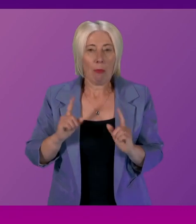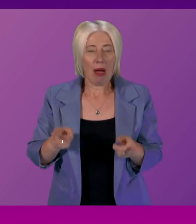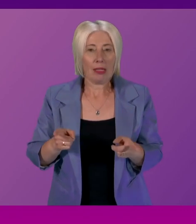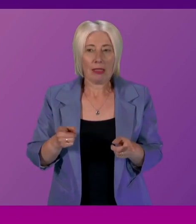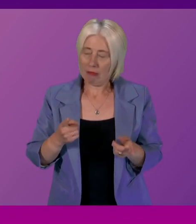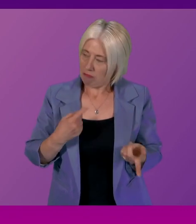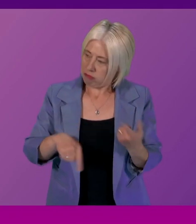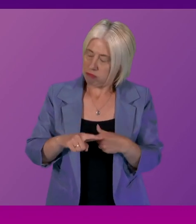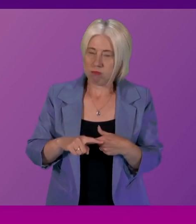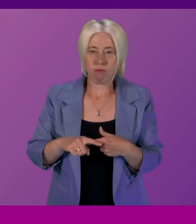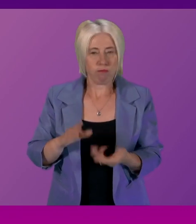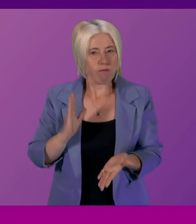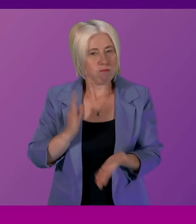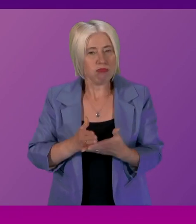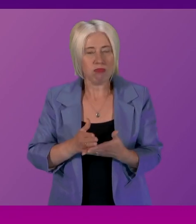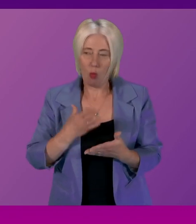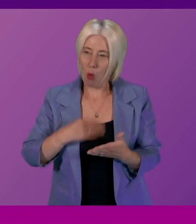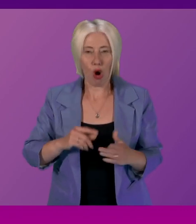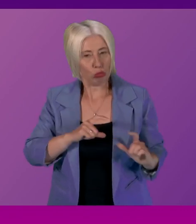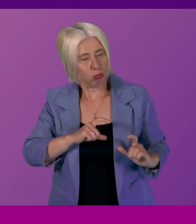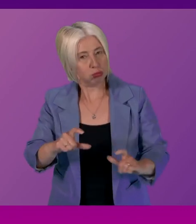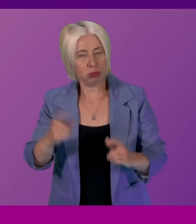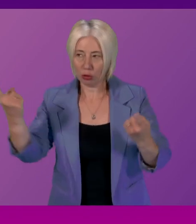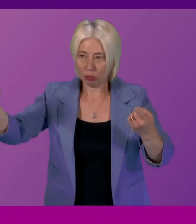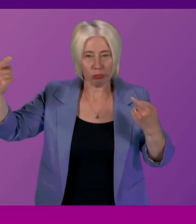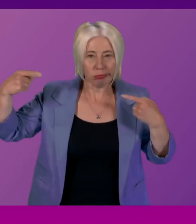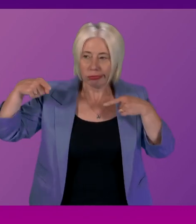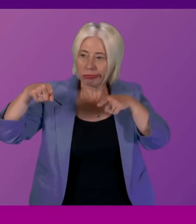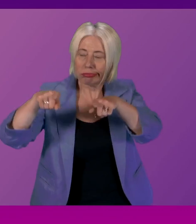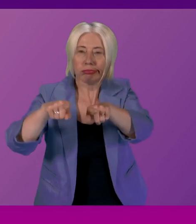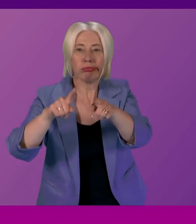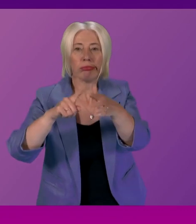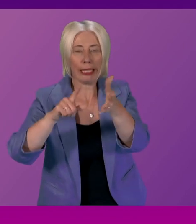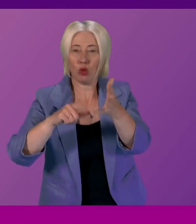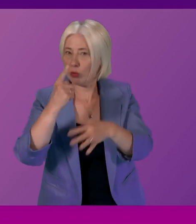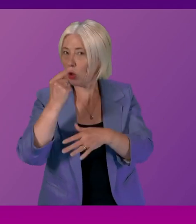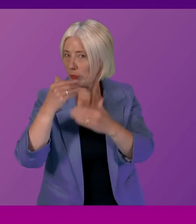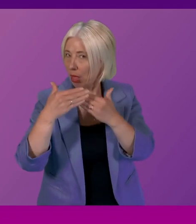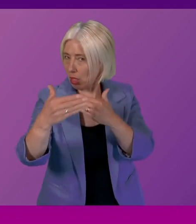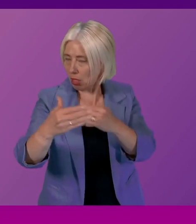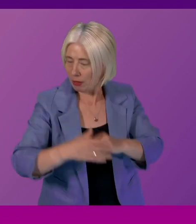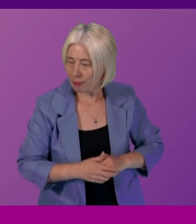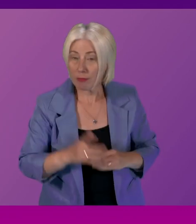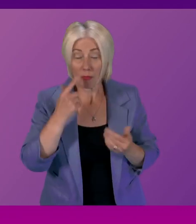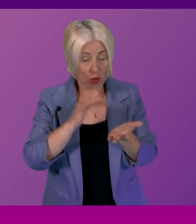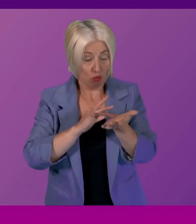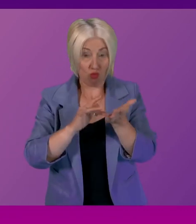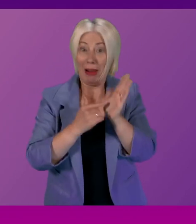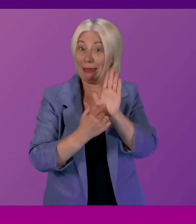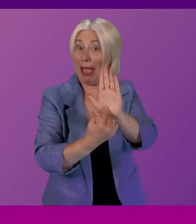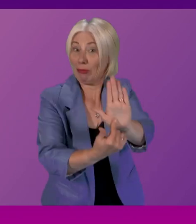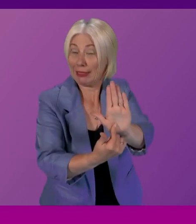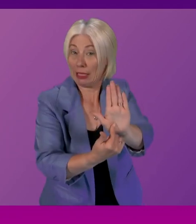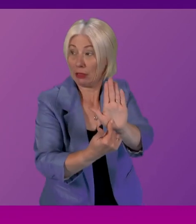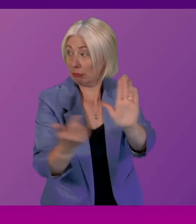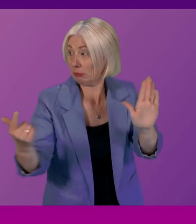absolutely wish to continue alignment as far as we possibly can in terms of transparency I'm happy